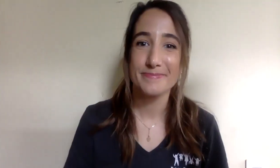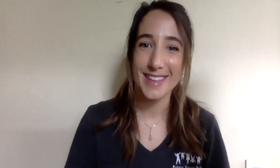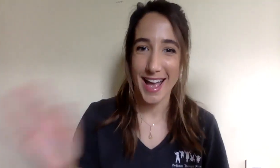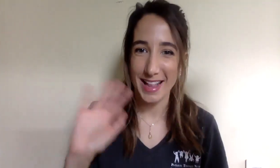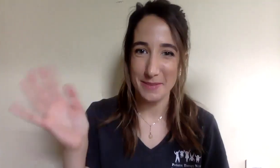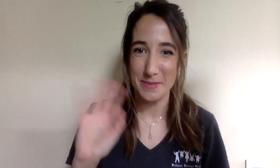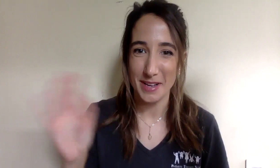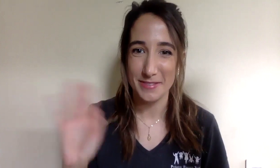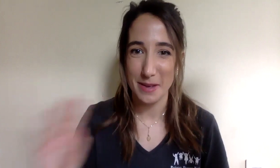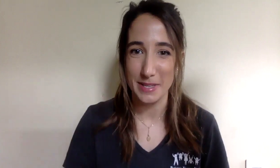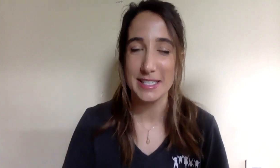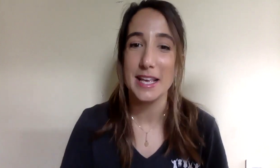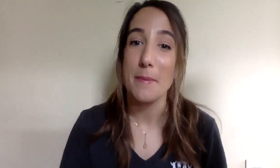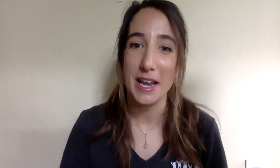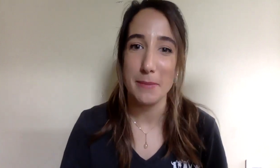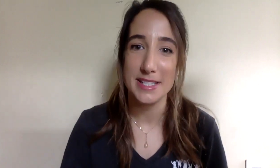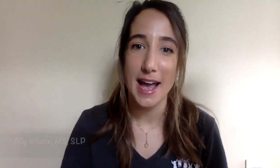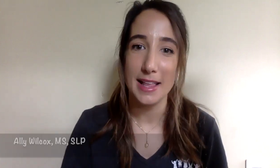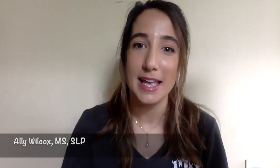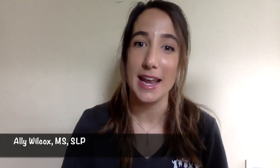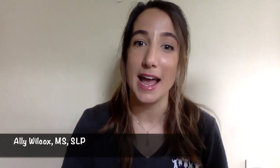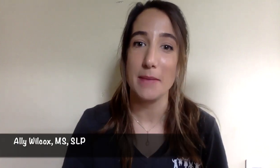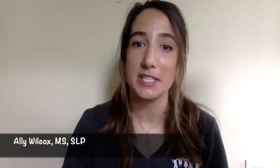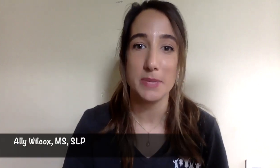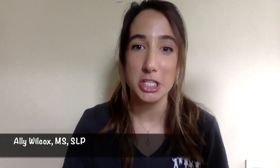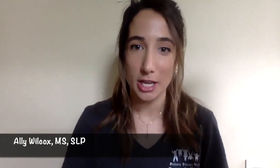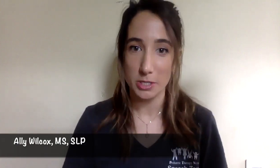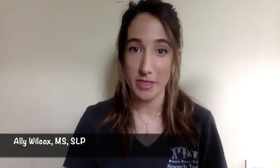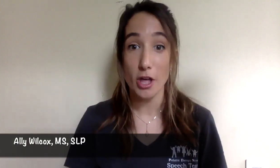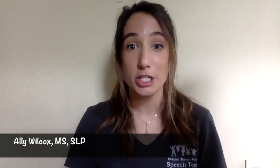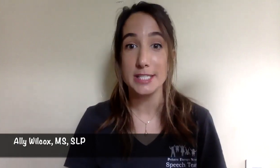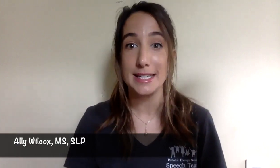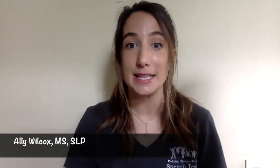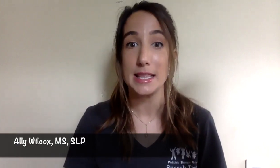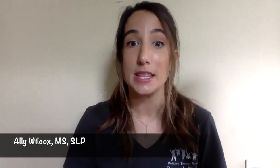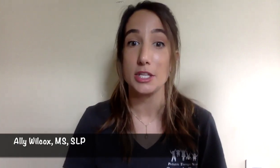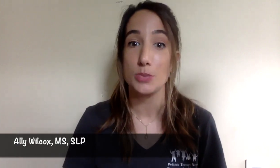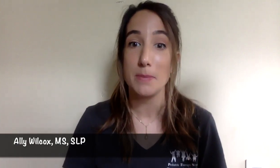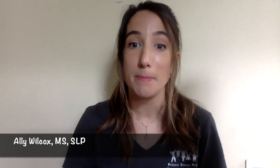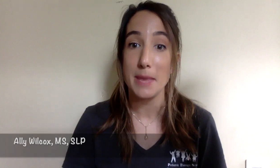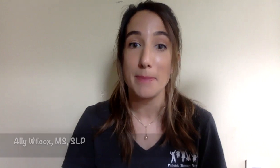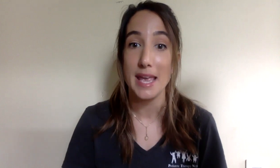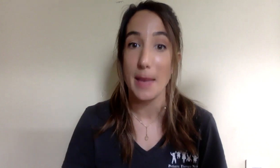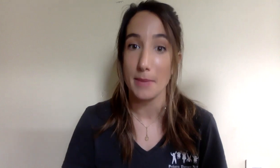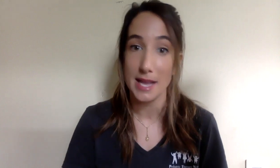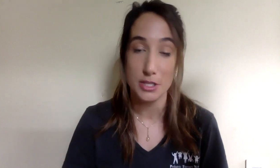Hi Leaps and Bounds families. My name is Allie and I am the speech language pathologist in the Sweet BPM classroom.